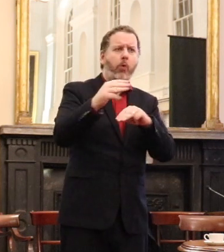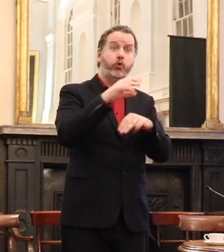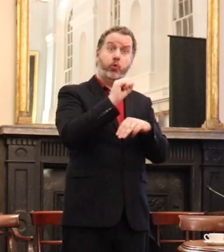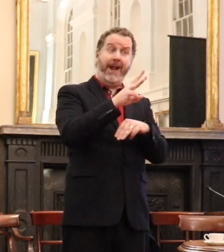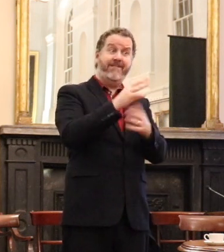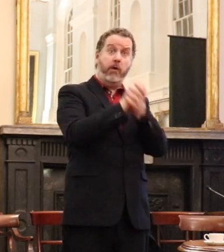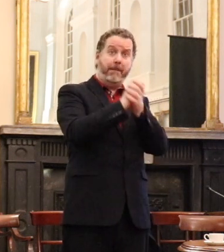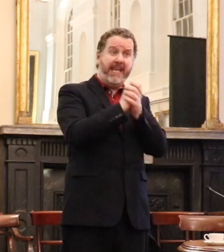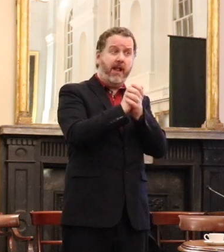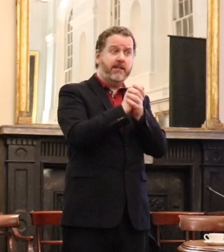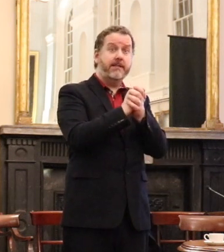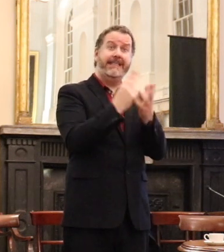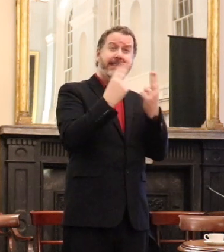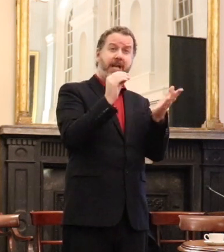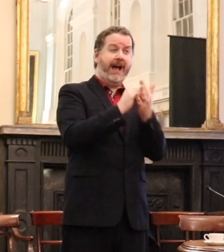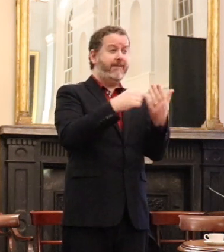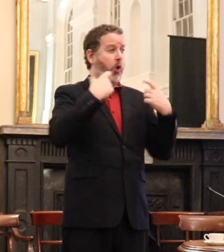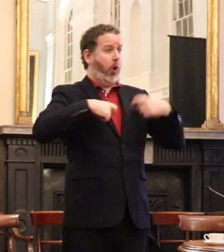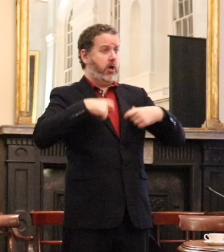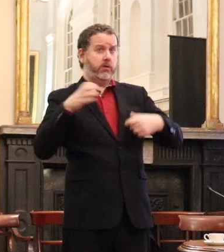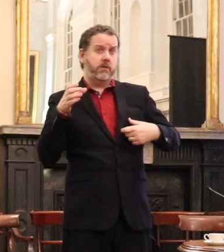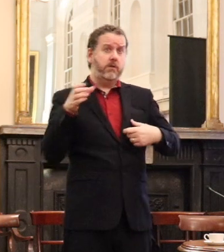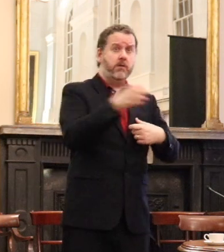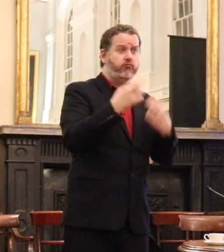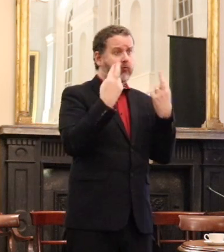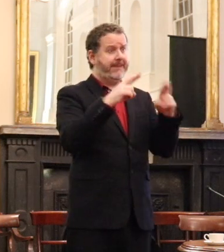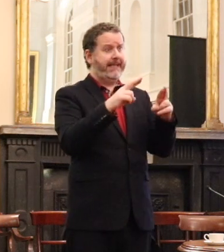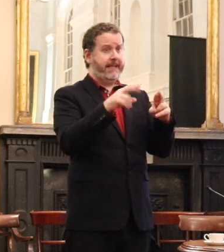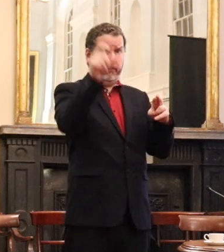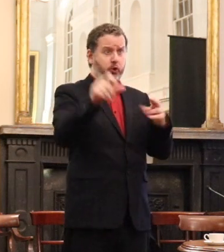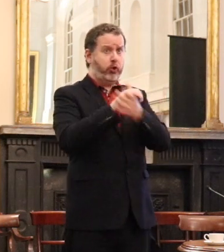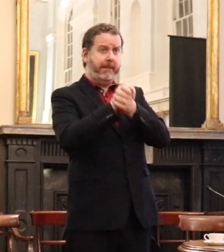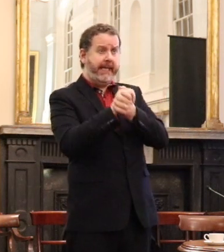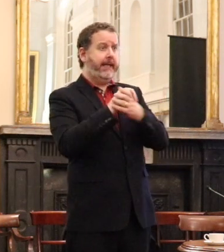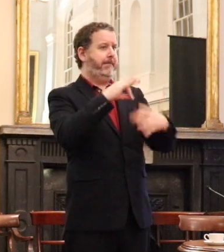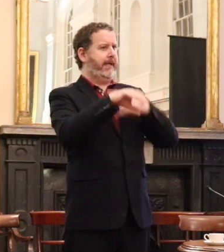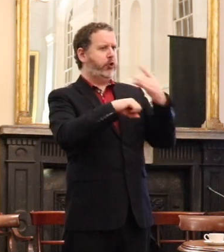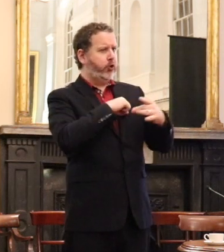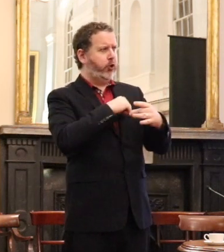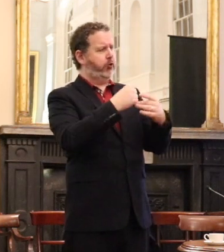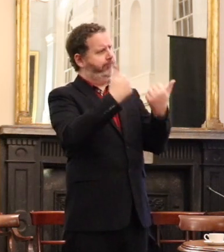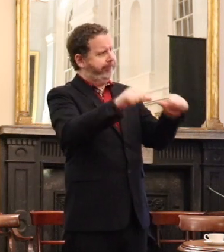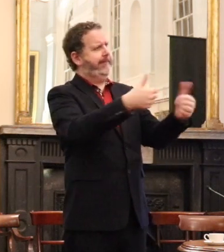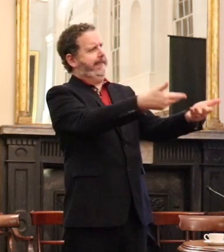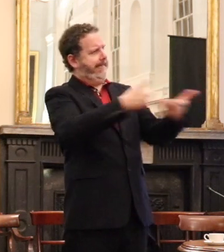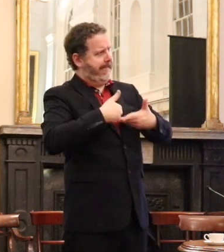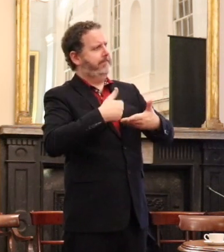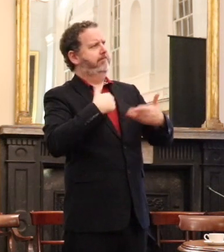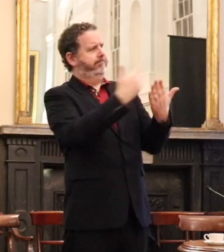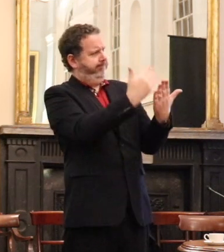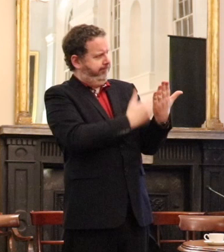we need to have lawyers representatively parents and to ensure that they don't their statutory entitlements.